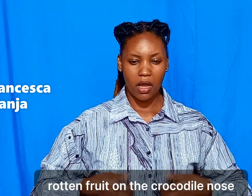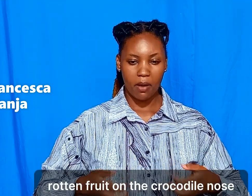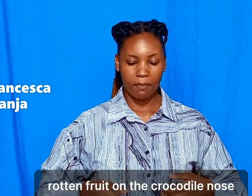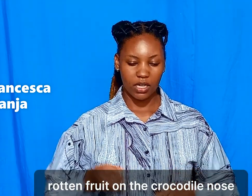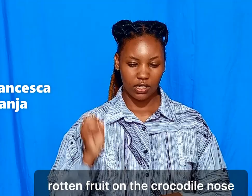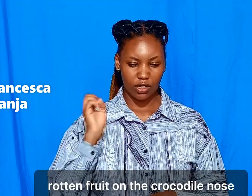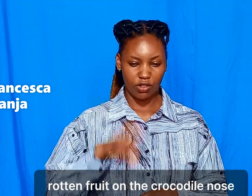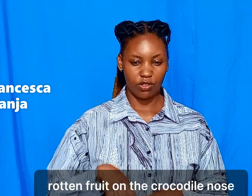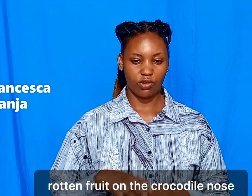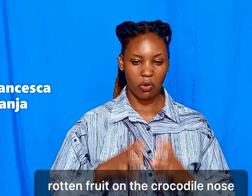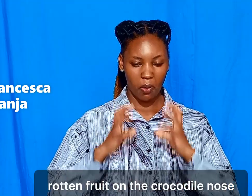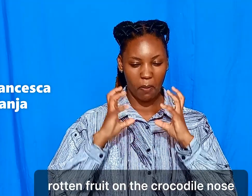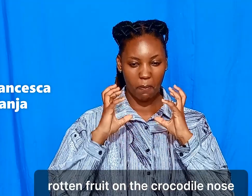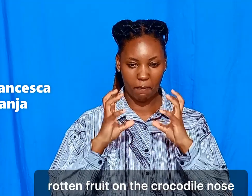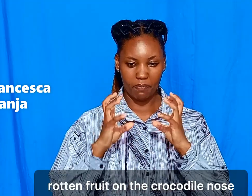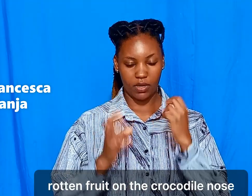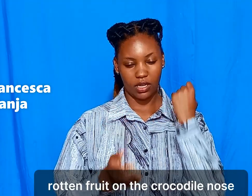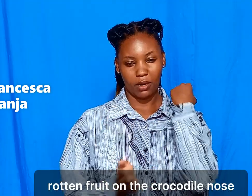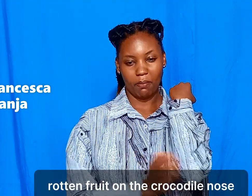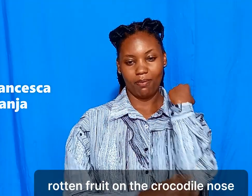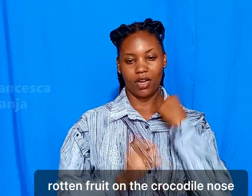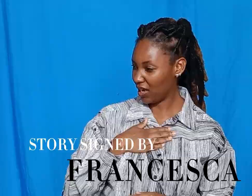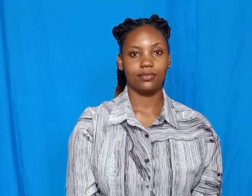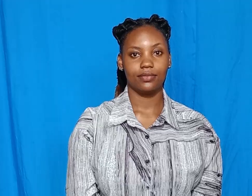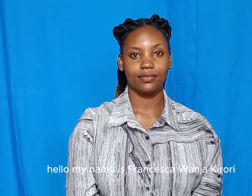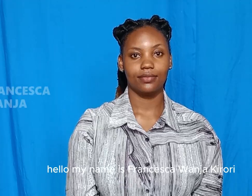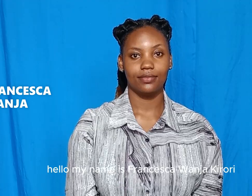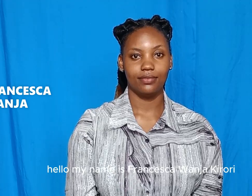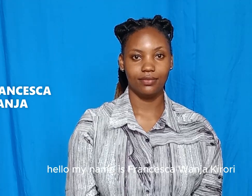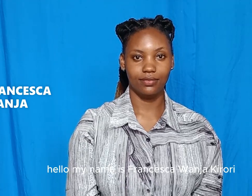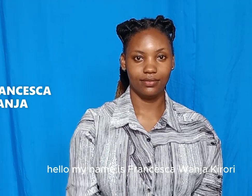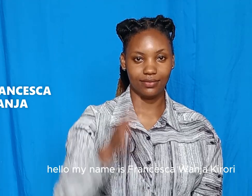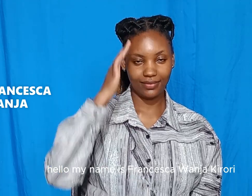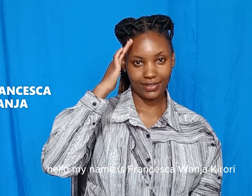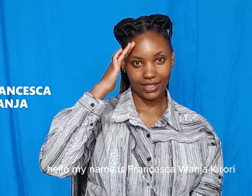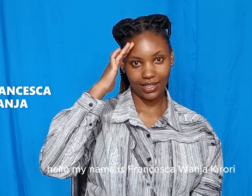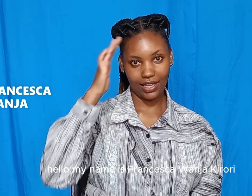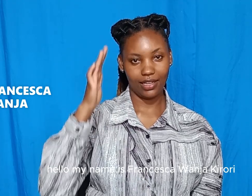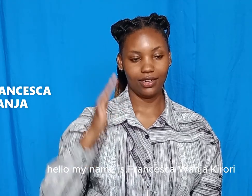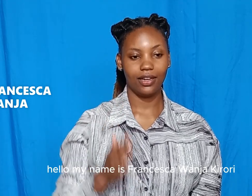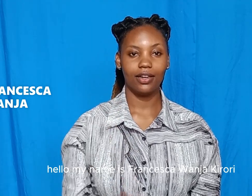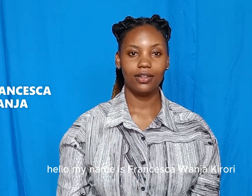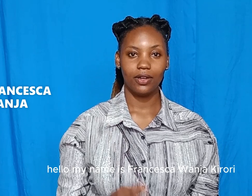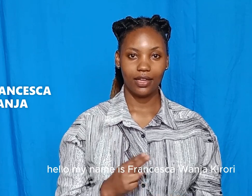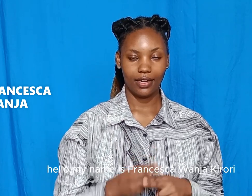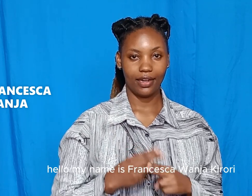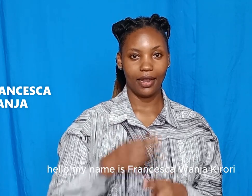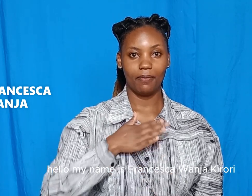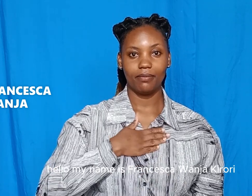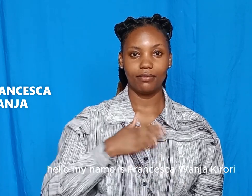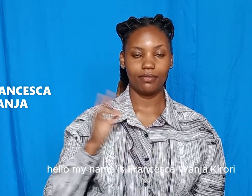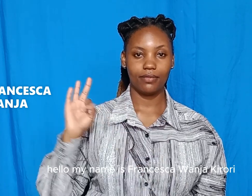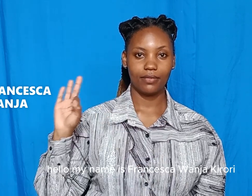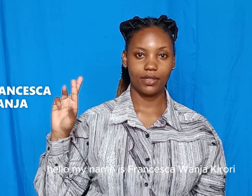on the crocodile nose. Hello. My name is Francesca Wanja Kirori.